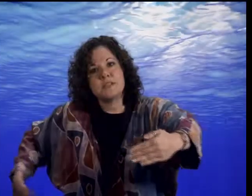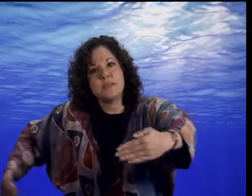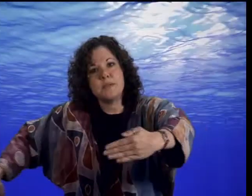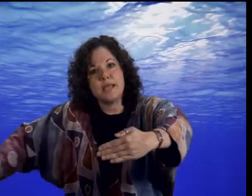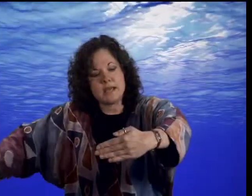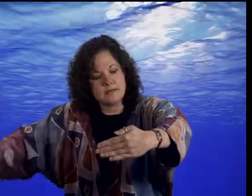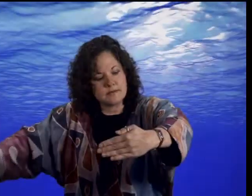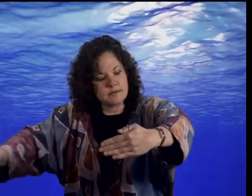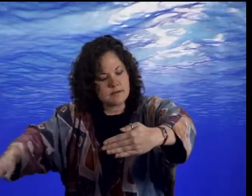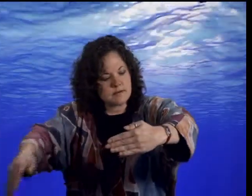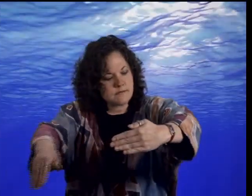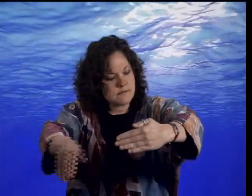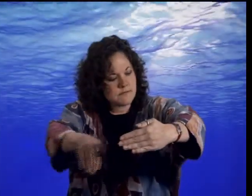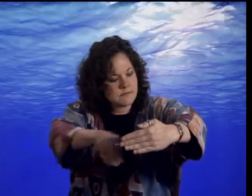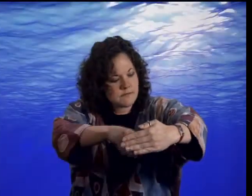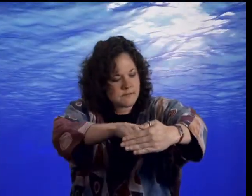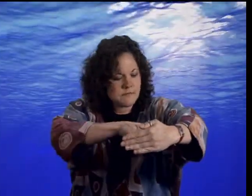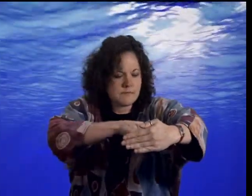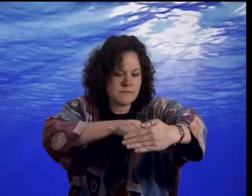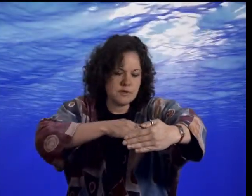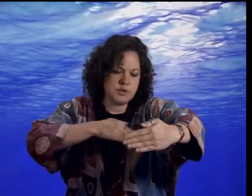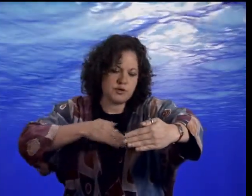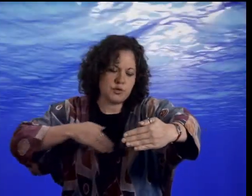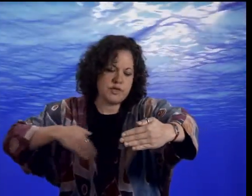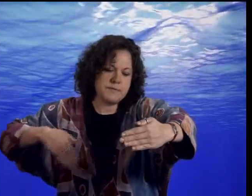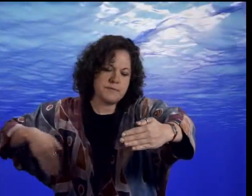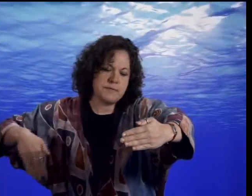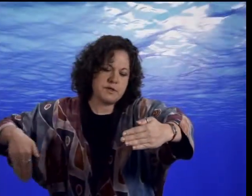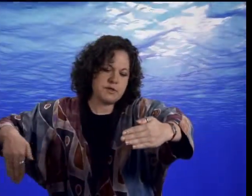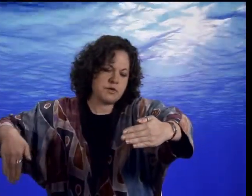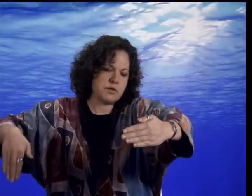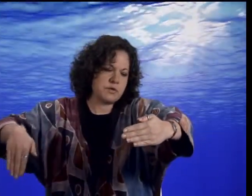again began to swim in circles